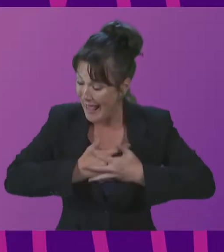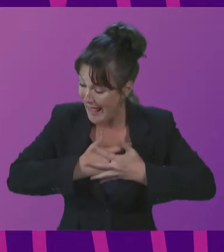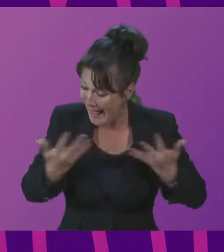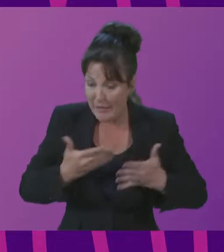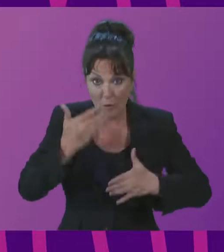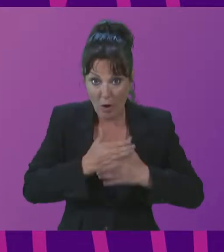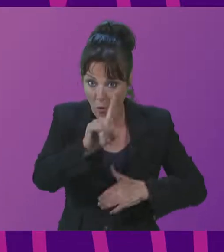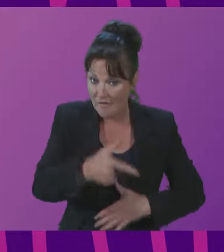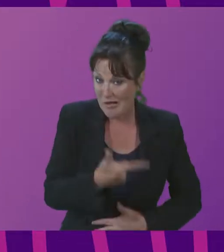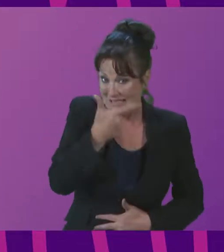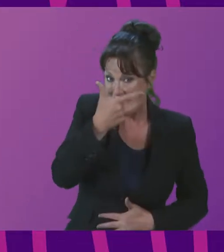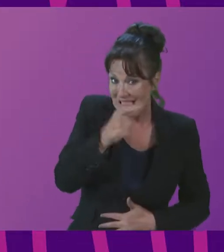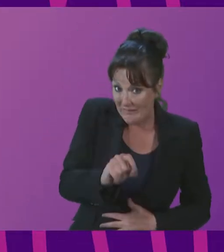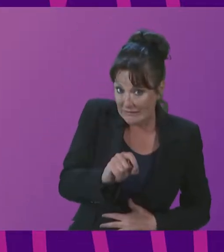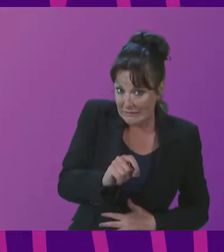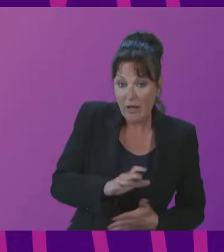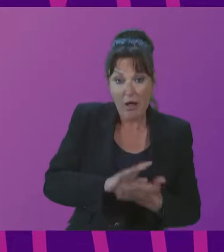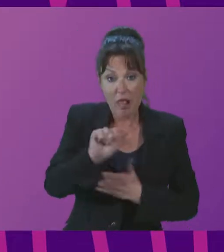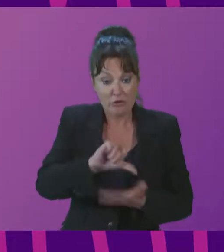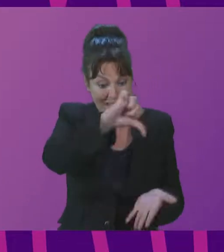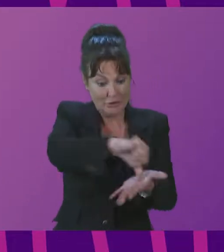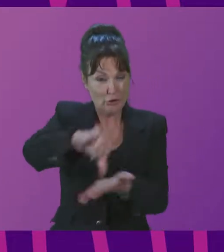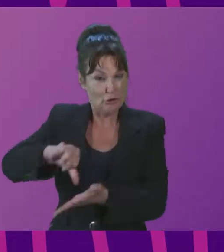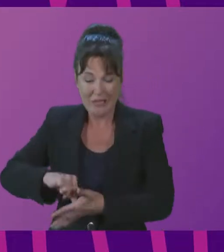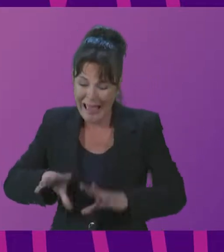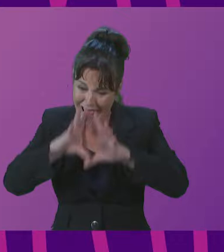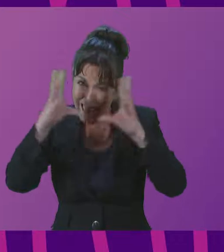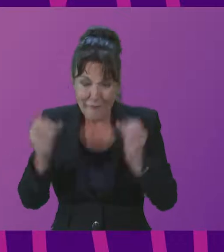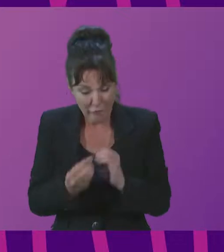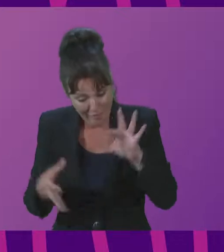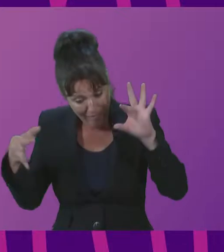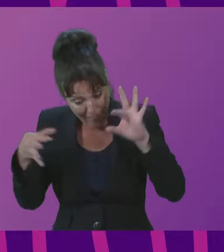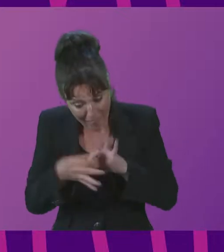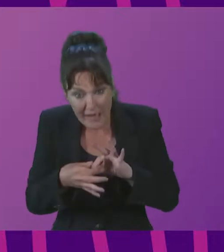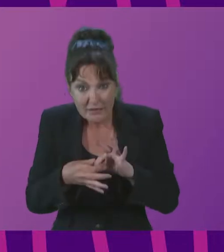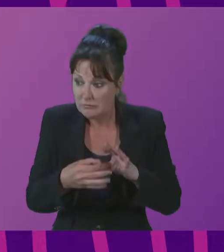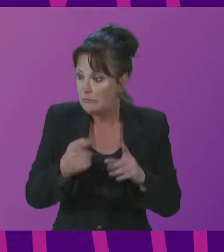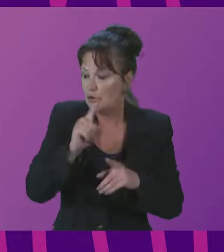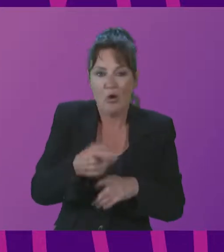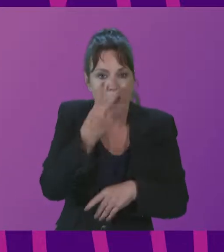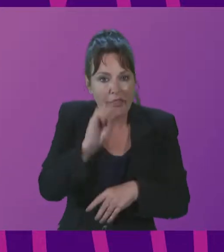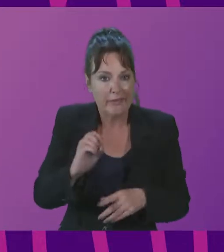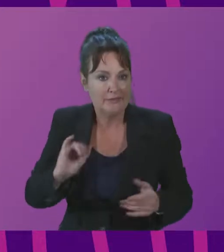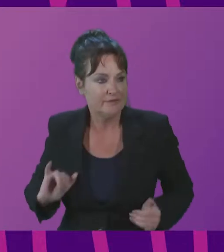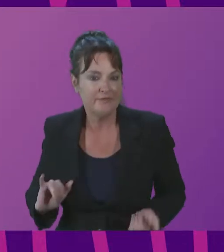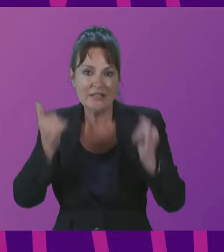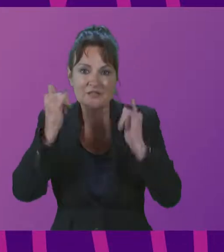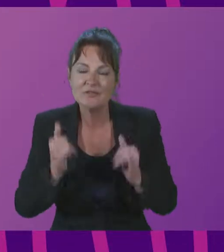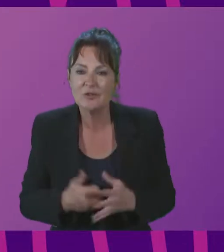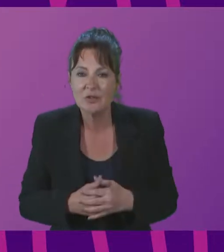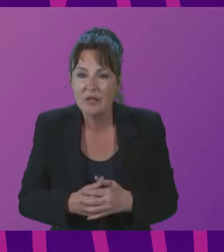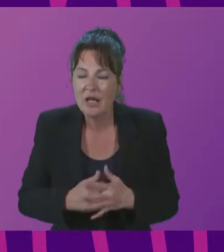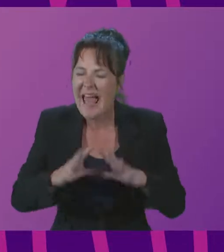70 cultural institutions, all of what happens at the 30 festivals that we organize,